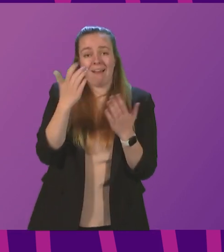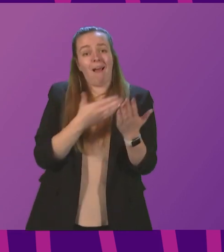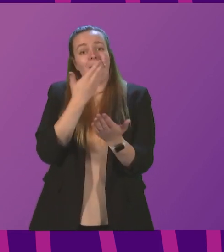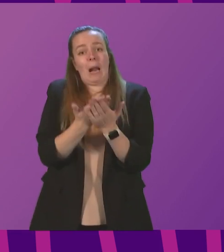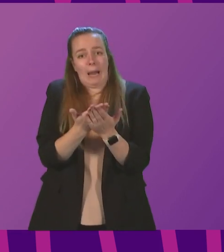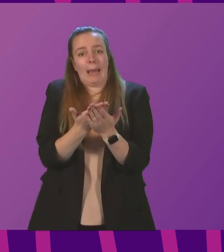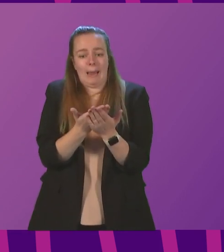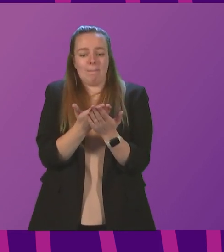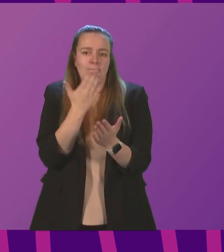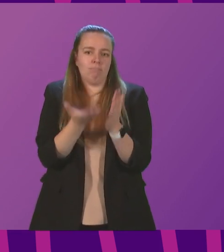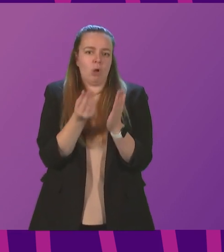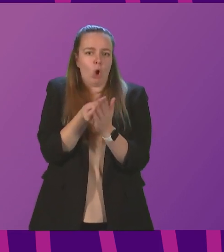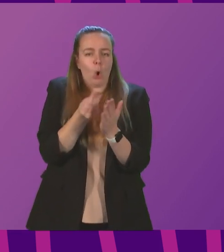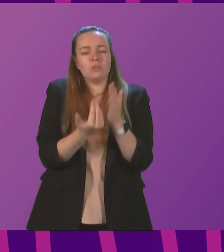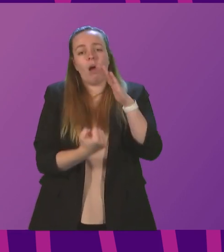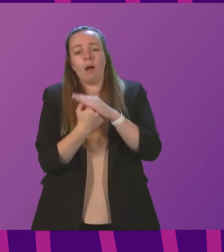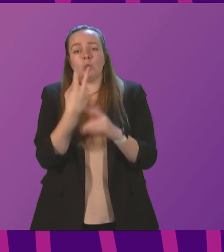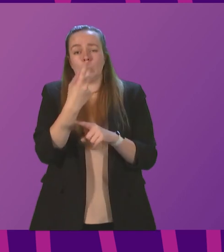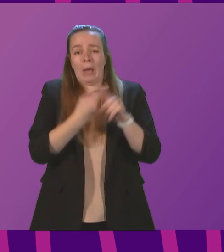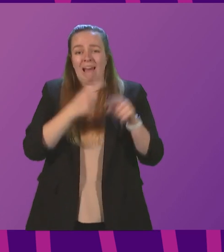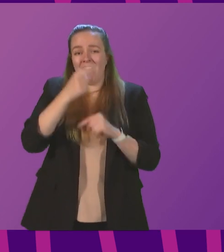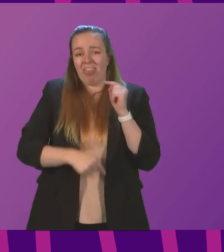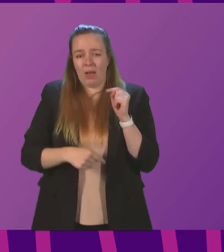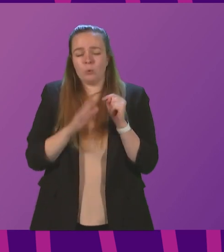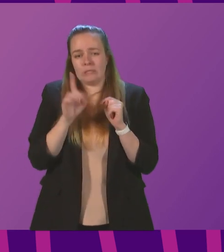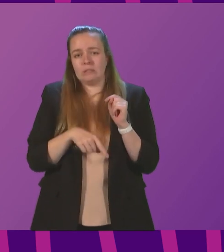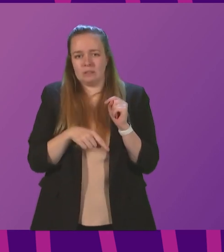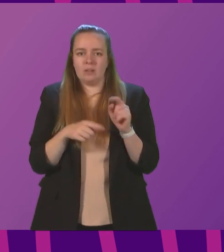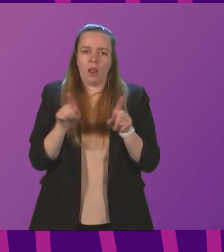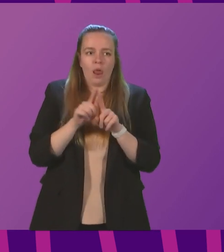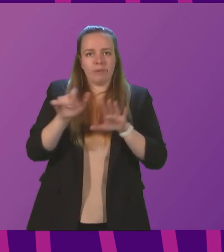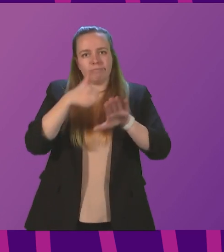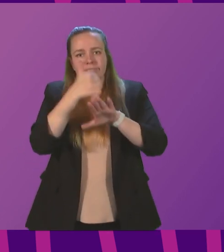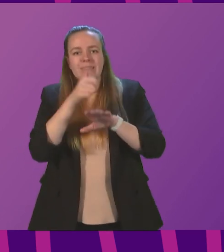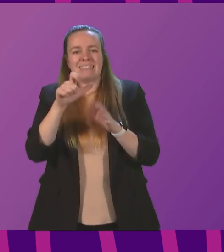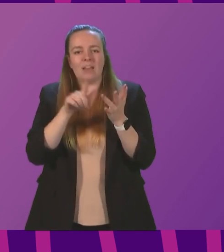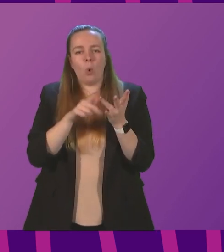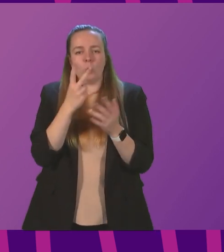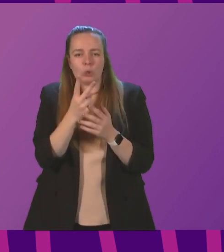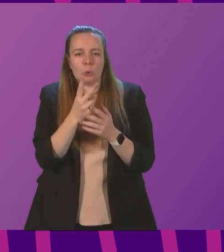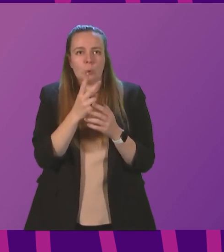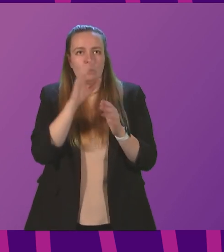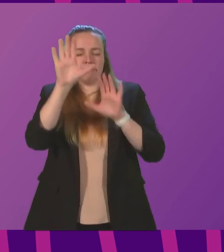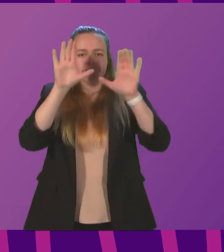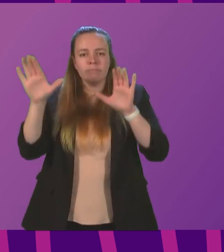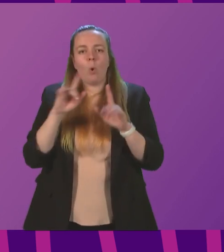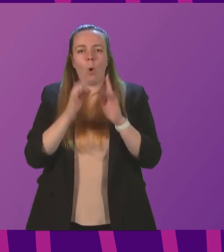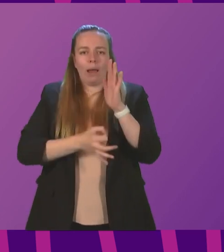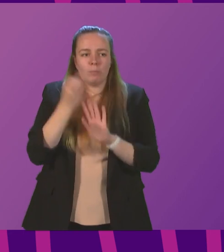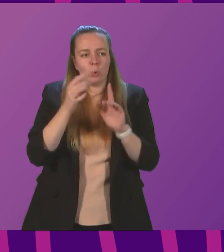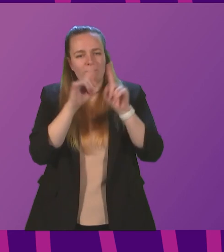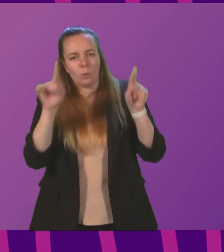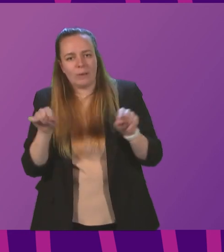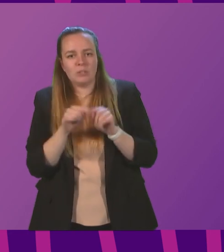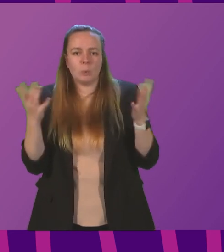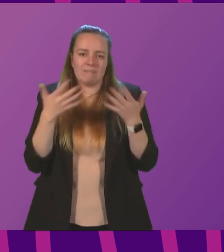back costs of up to £2,500 for measures like the installation of carbon dioxide monitors or improvements to windows and vents.